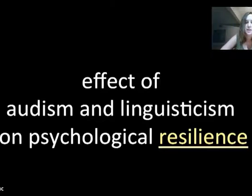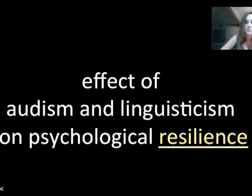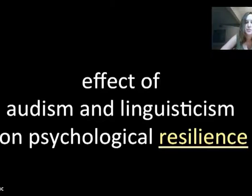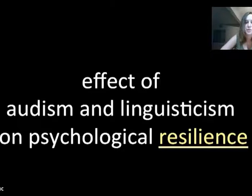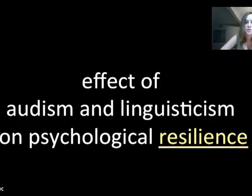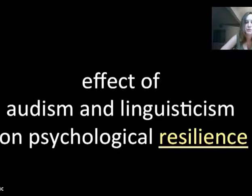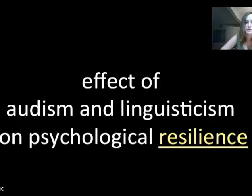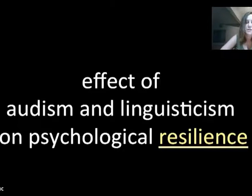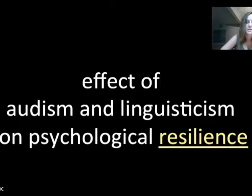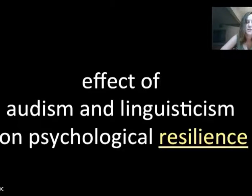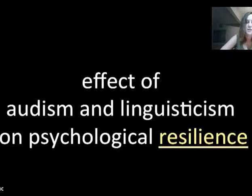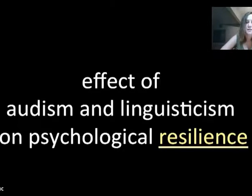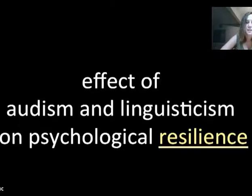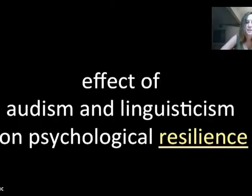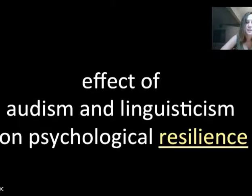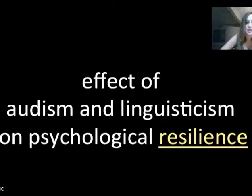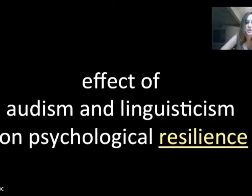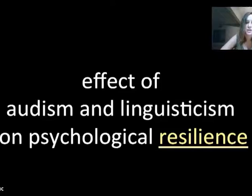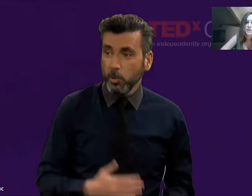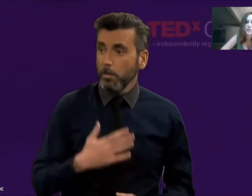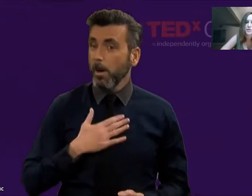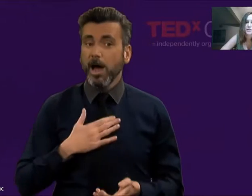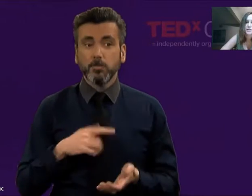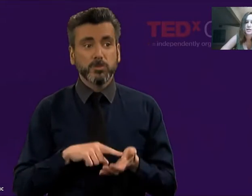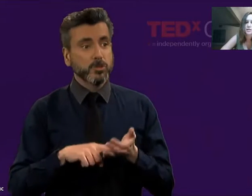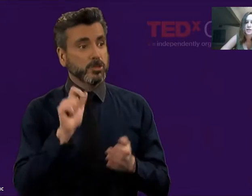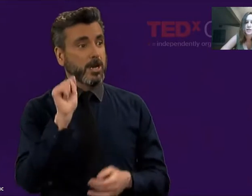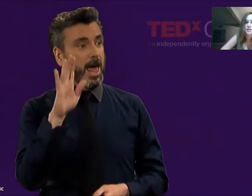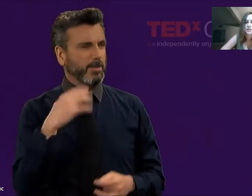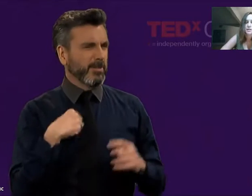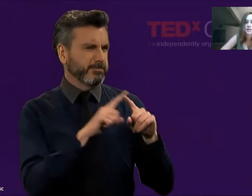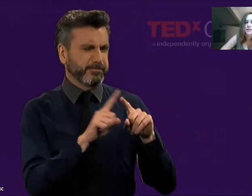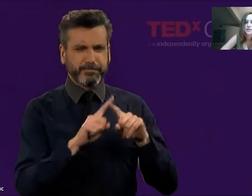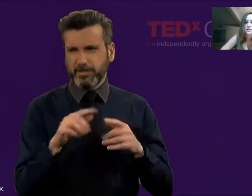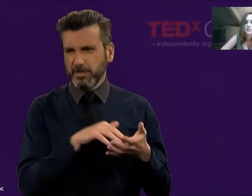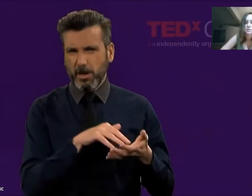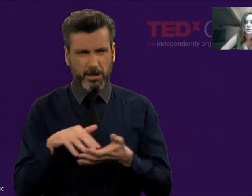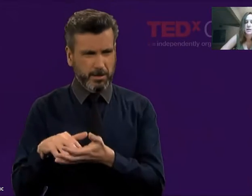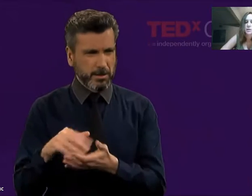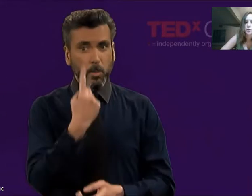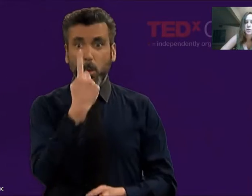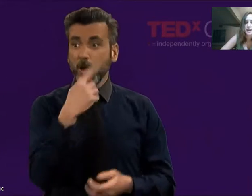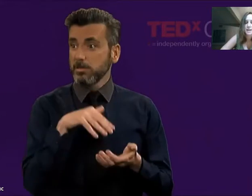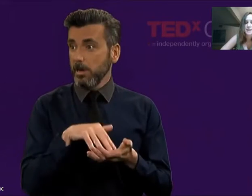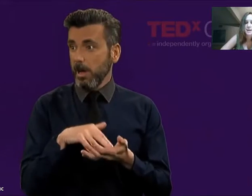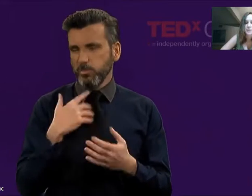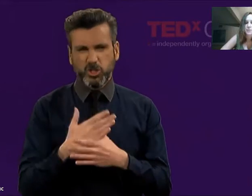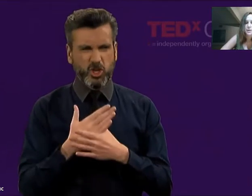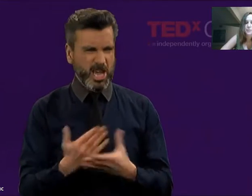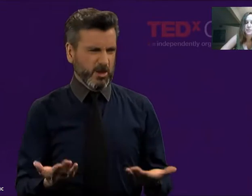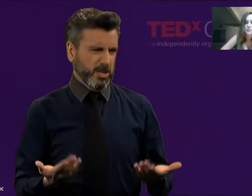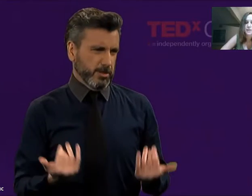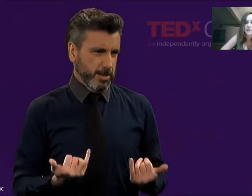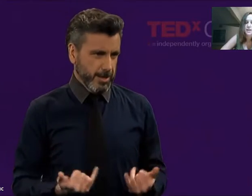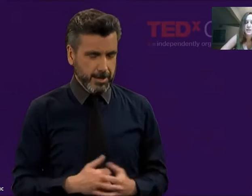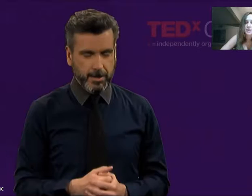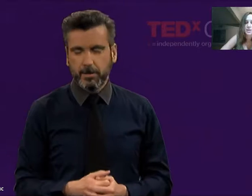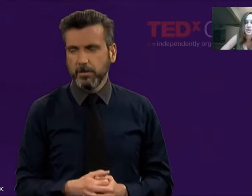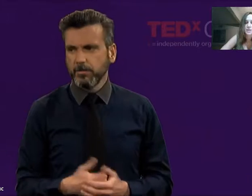many people don't feel that English is actually equal to ASL. Many people feel that English English is